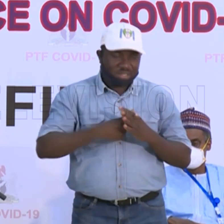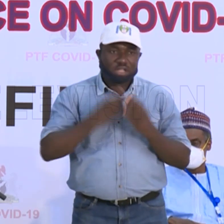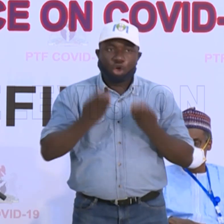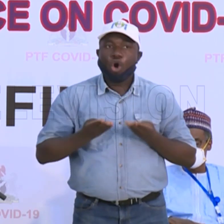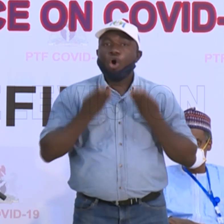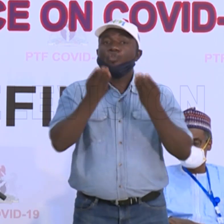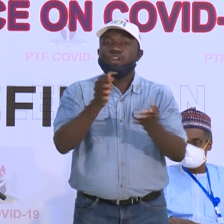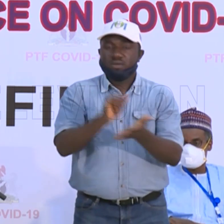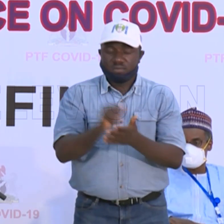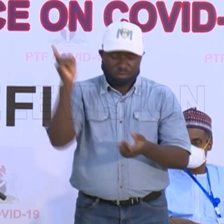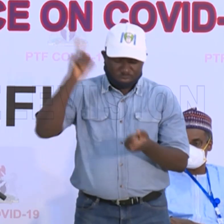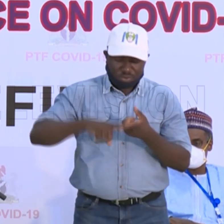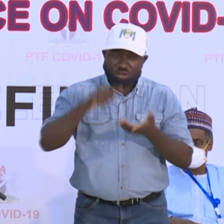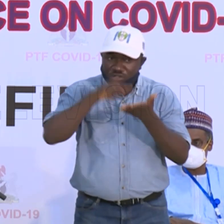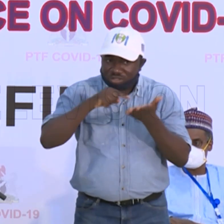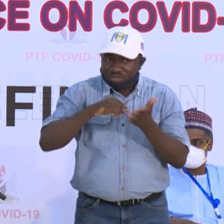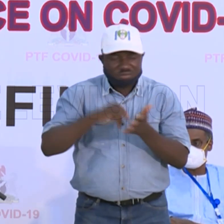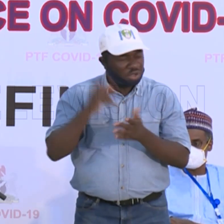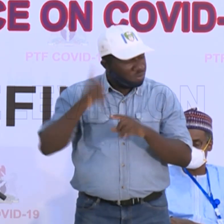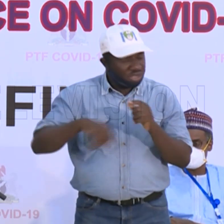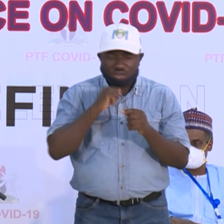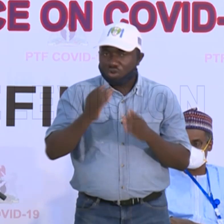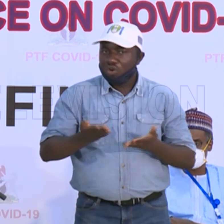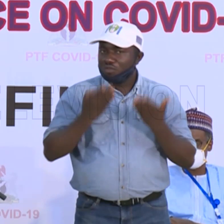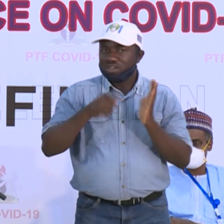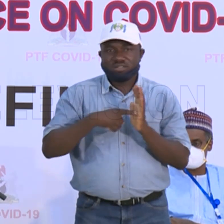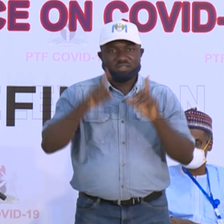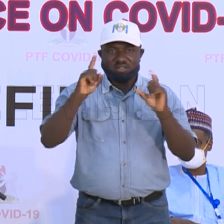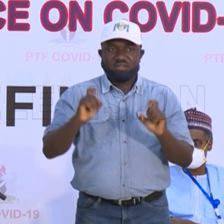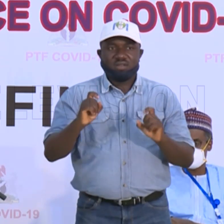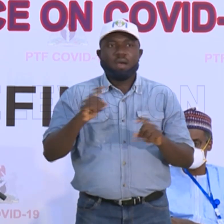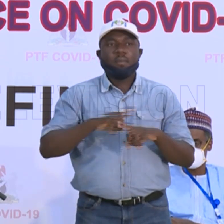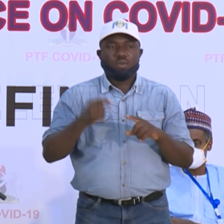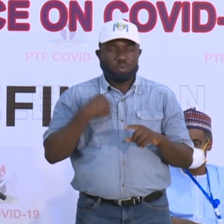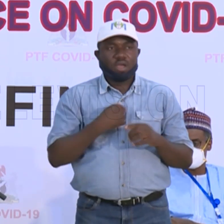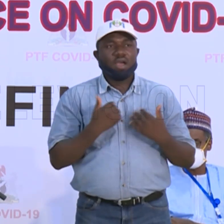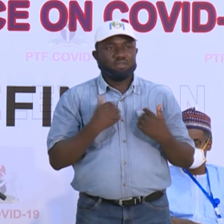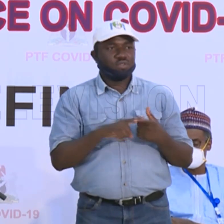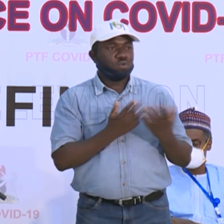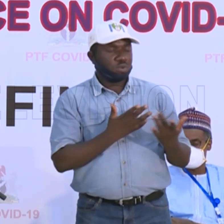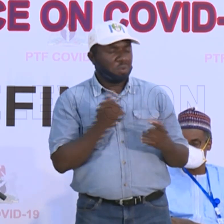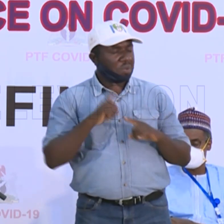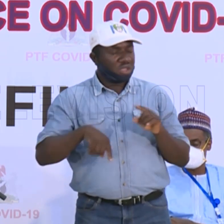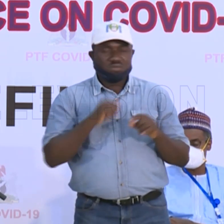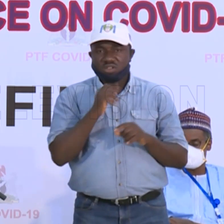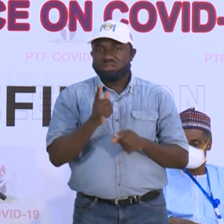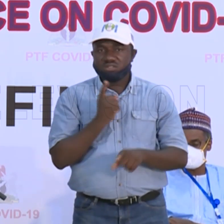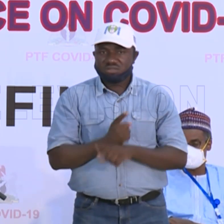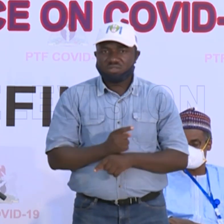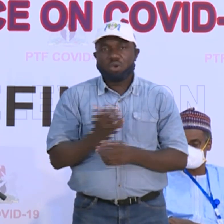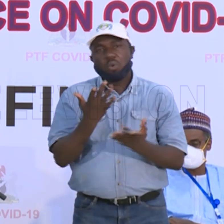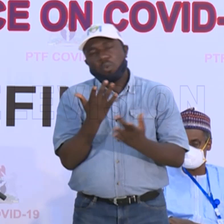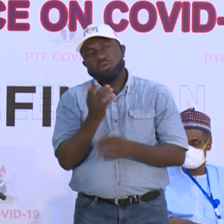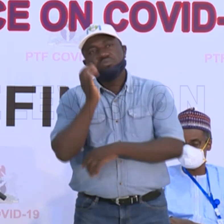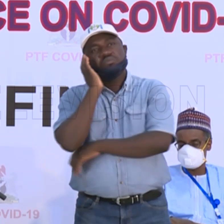until they are validated, we cannot offer these tests. So we have to wait. But we're not just waiting and keeping our hands crossed. We're waiting